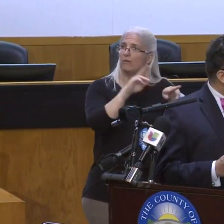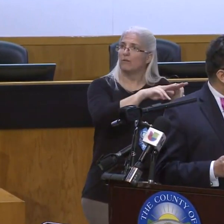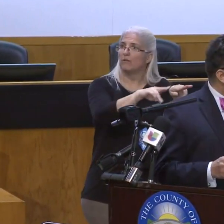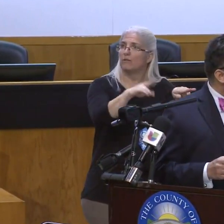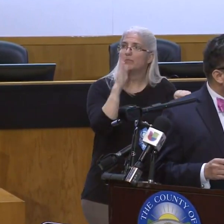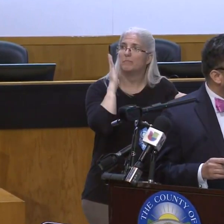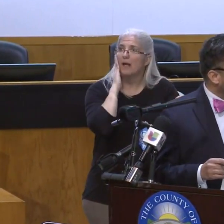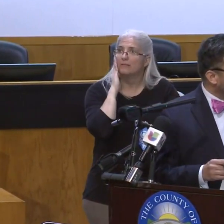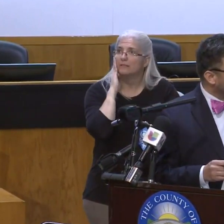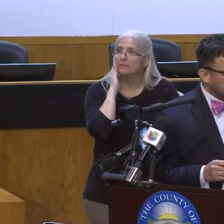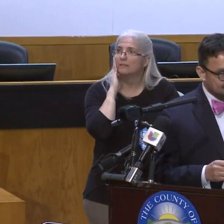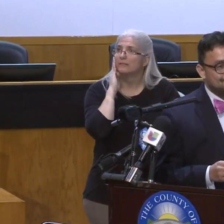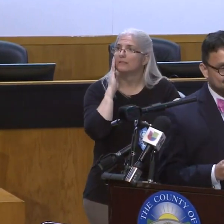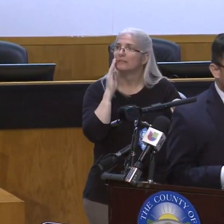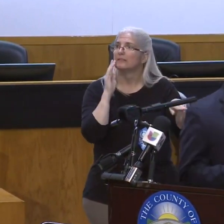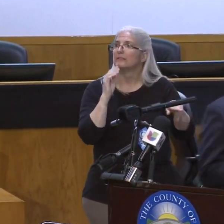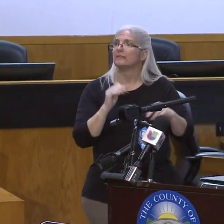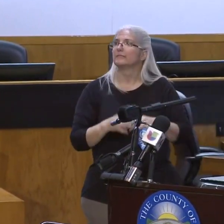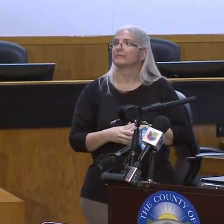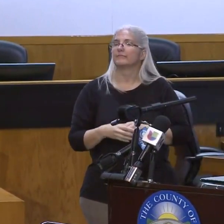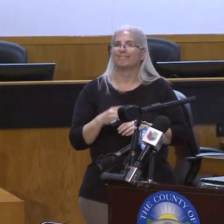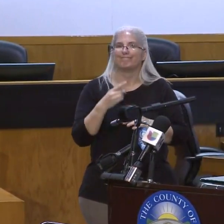I'll turn it over to Dr. Tong.